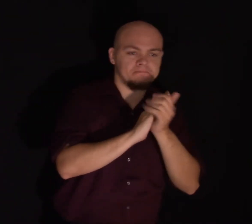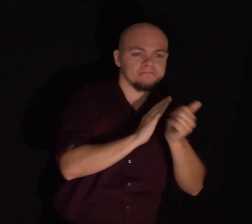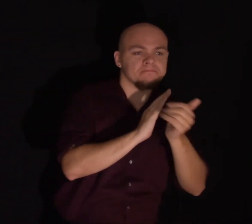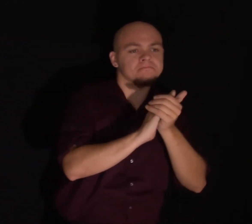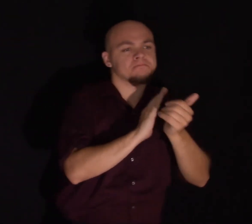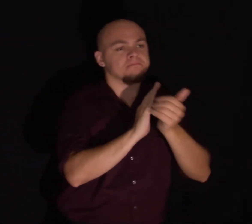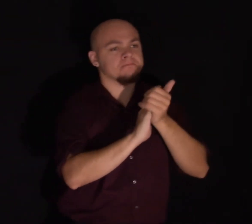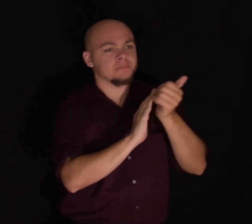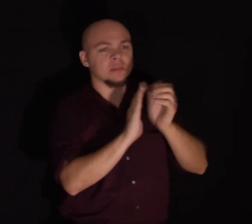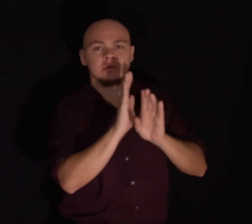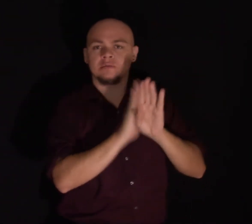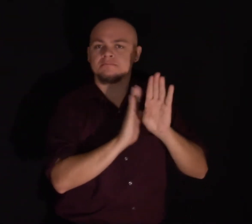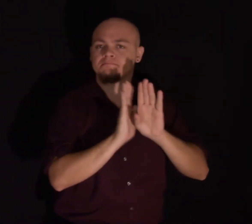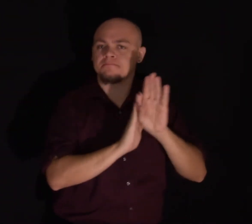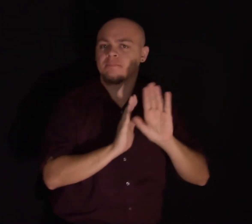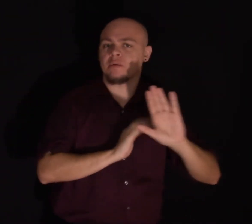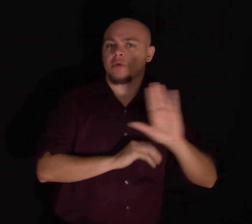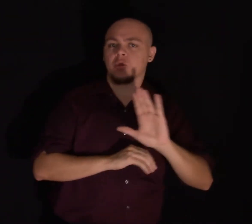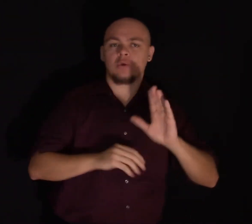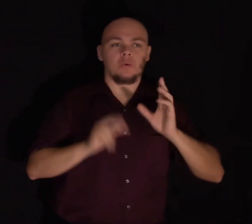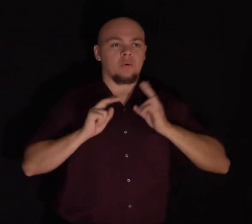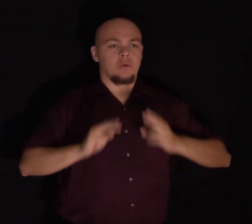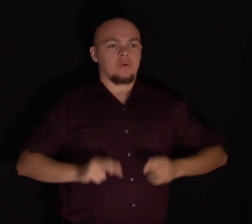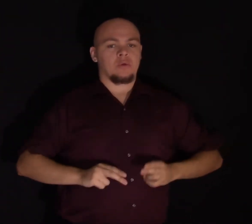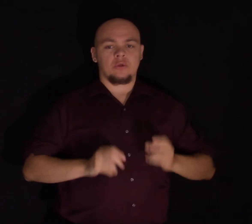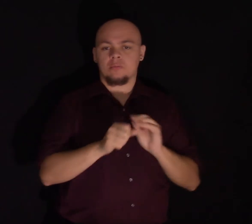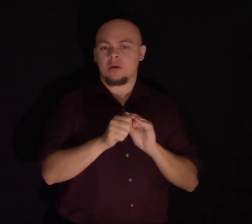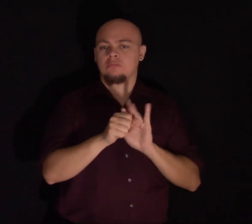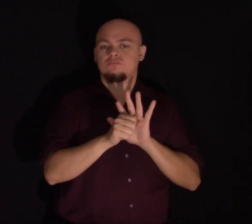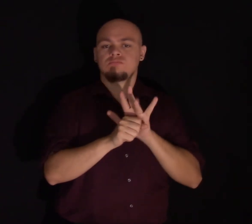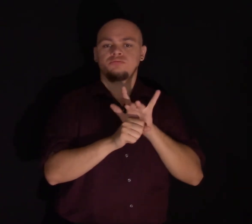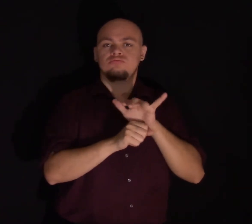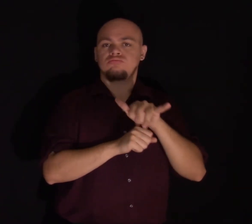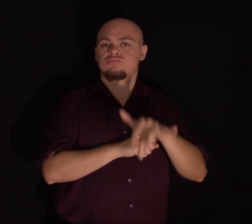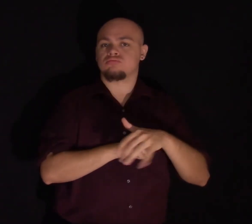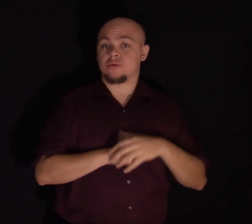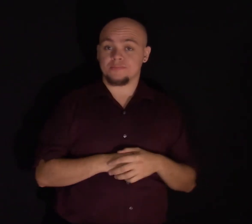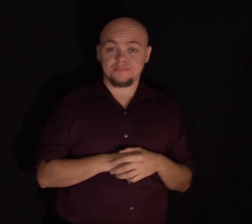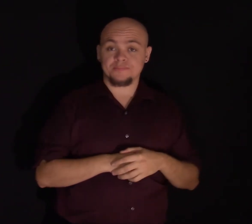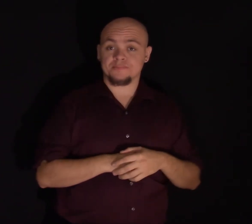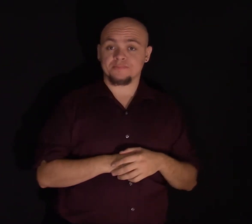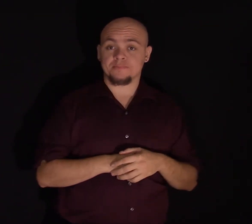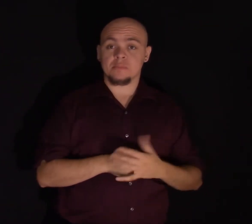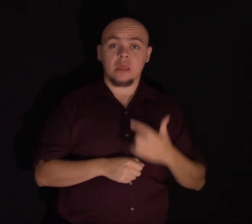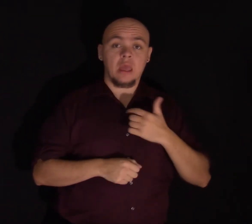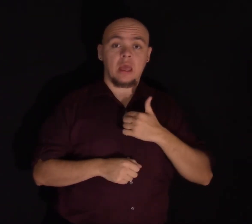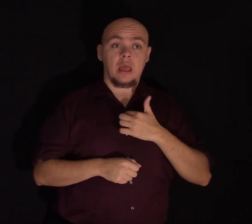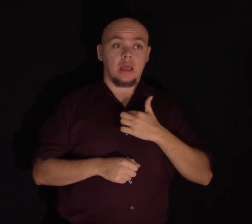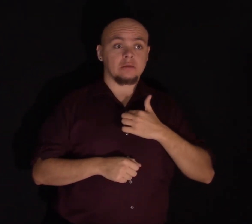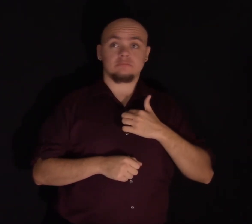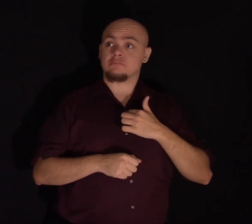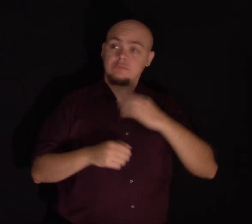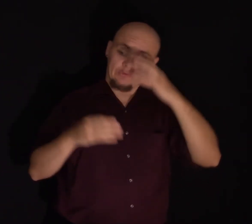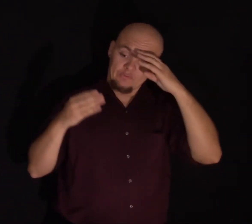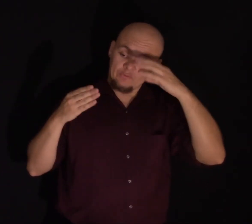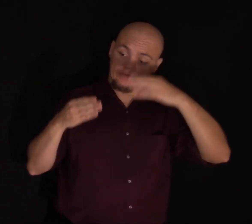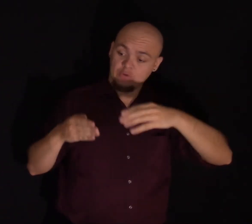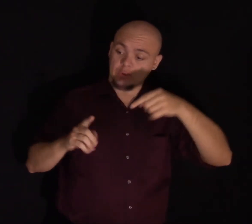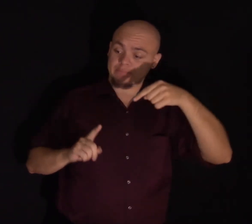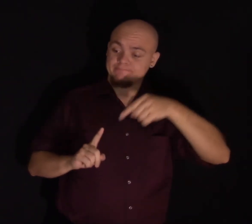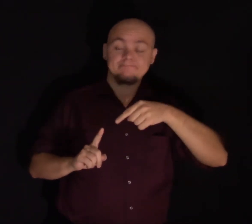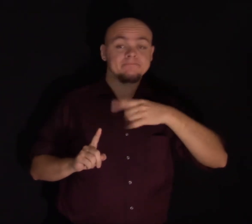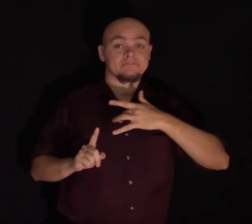promote human flourishing. In the early part of my career, I focused almost exclusively on